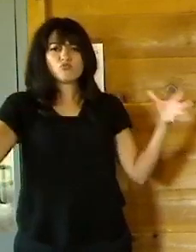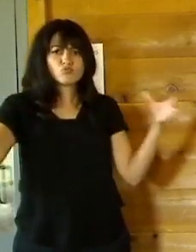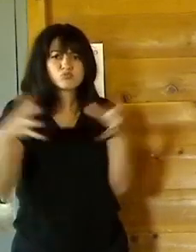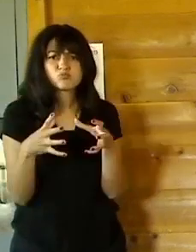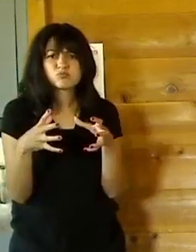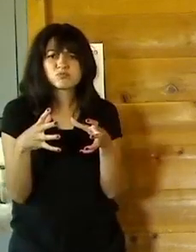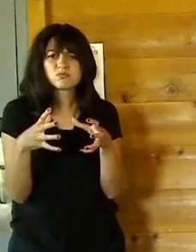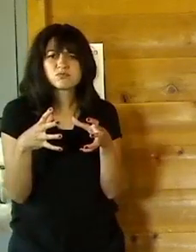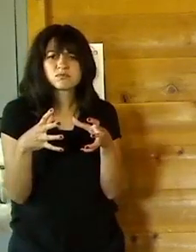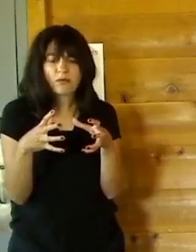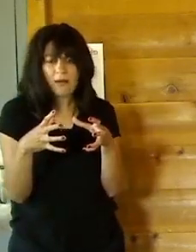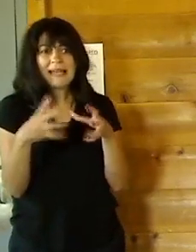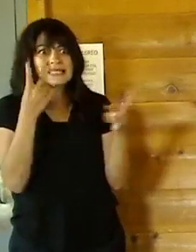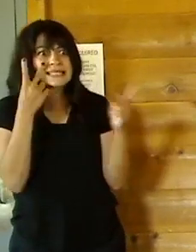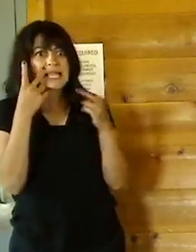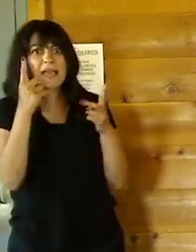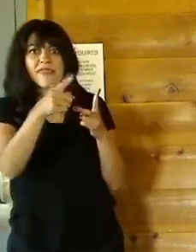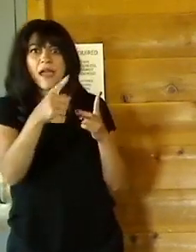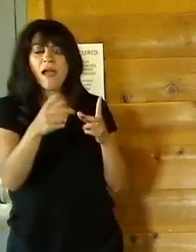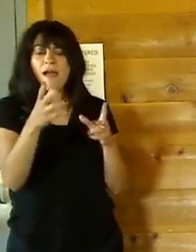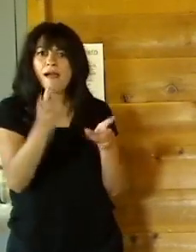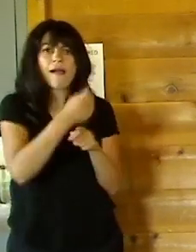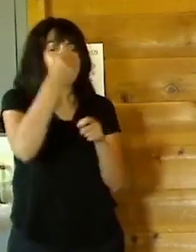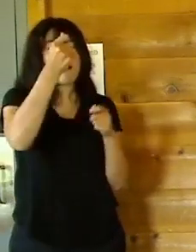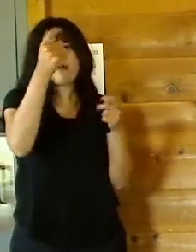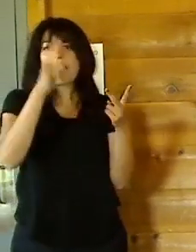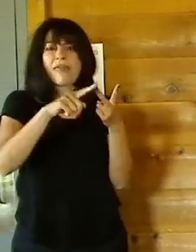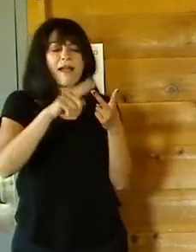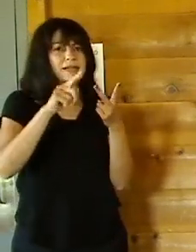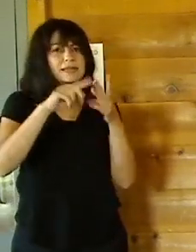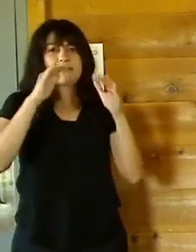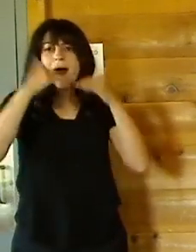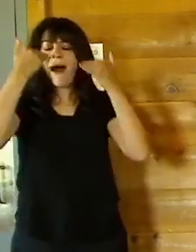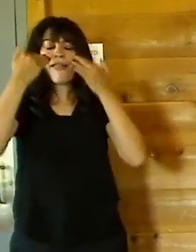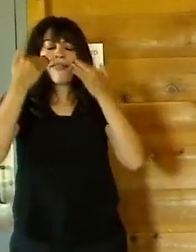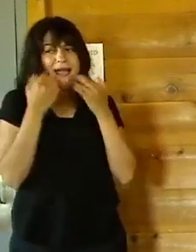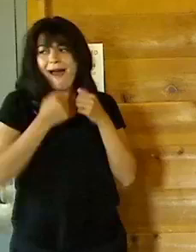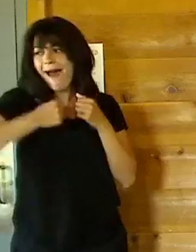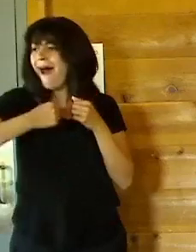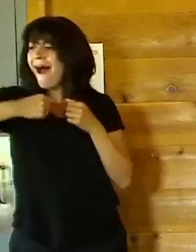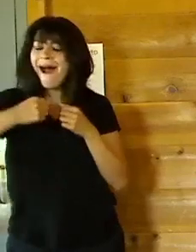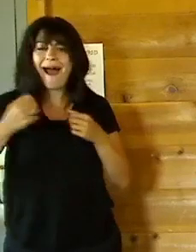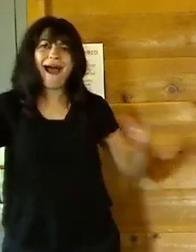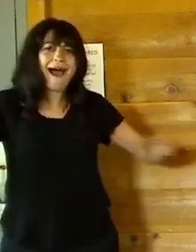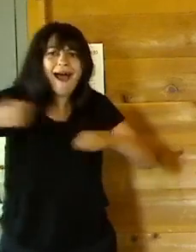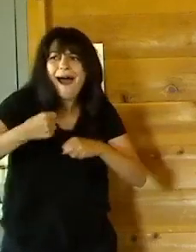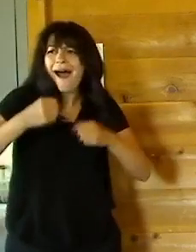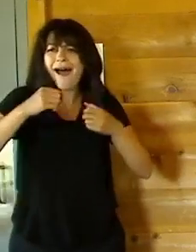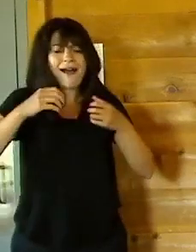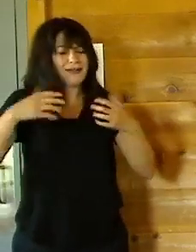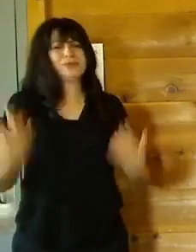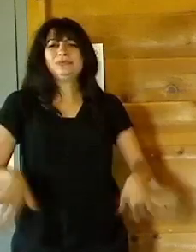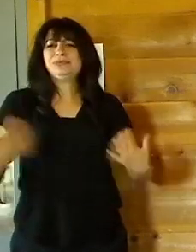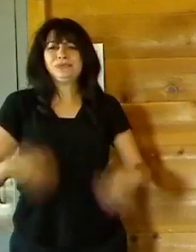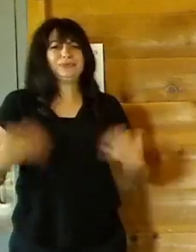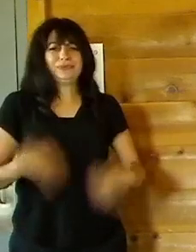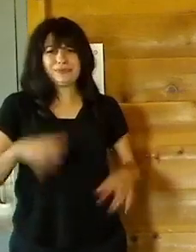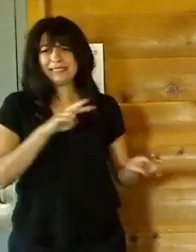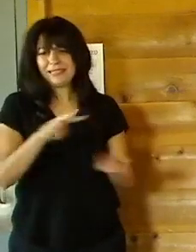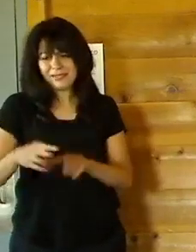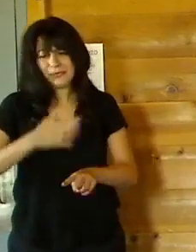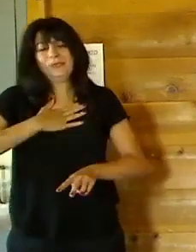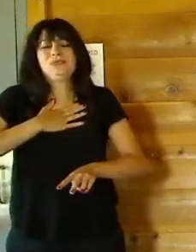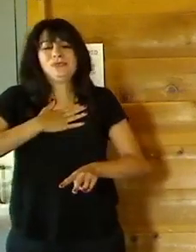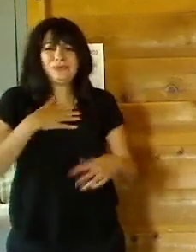just show what they can do, the smiles, the joy, the camaraderie, and all of the families together. It really is just a wonderful, wonderful